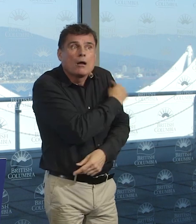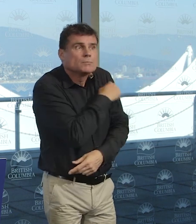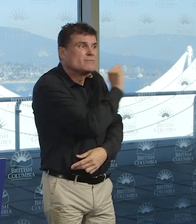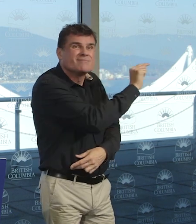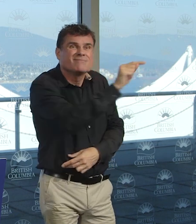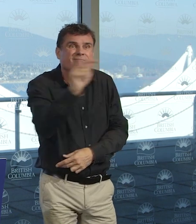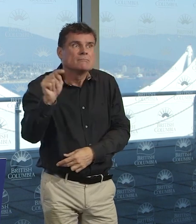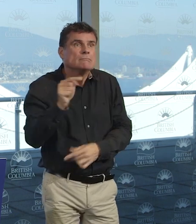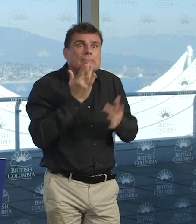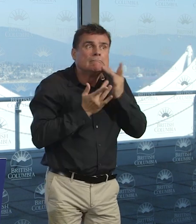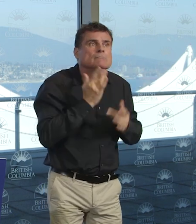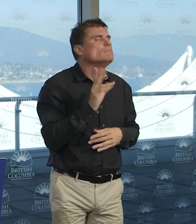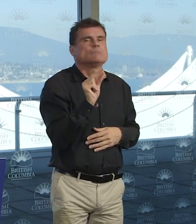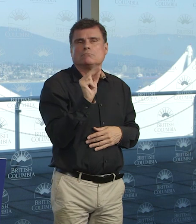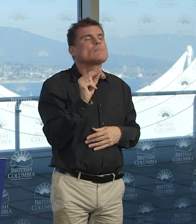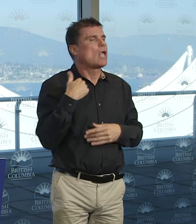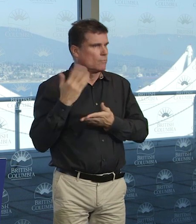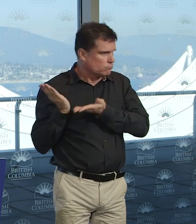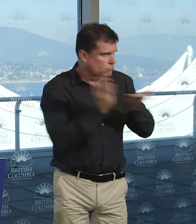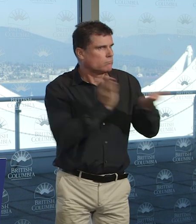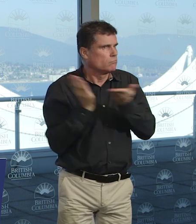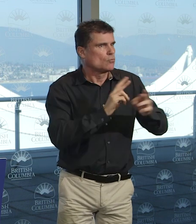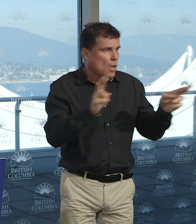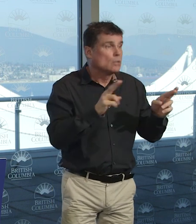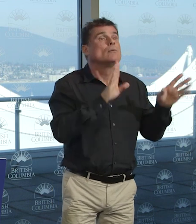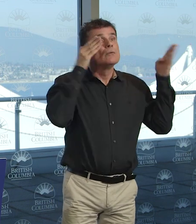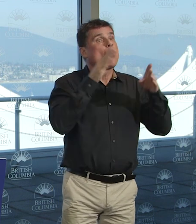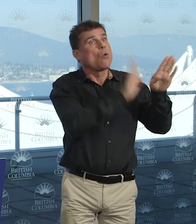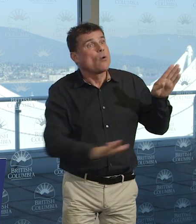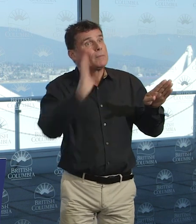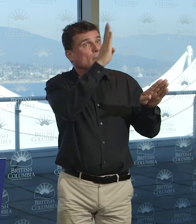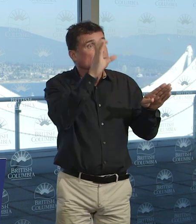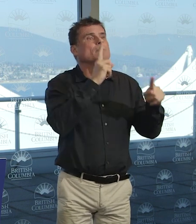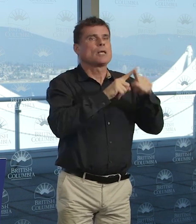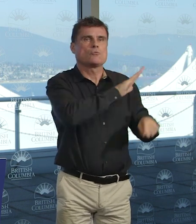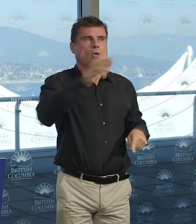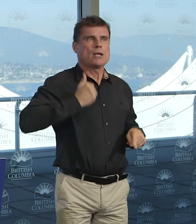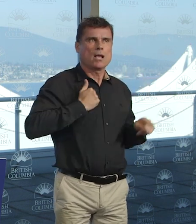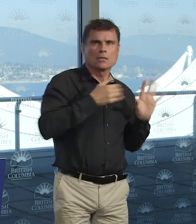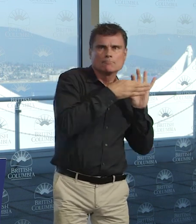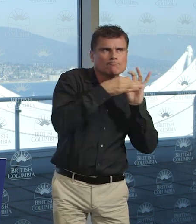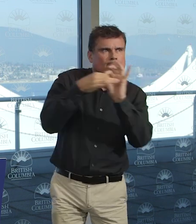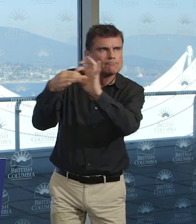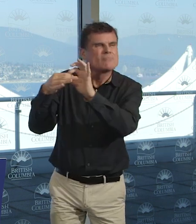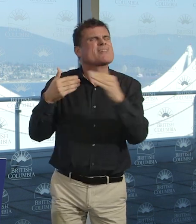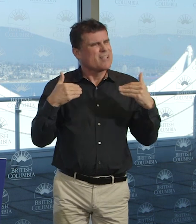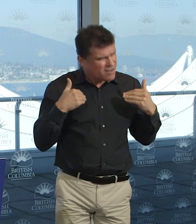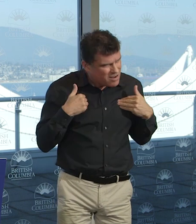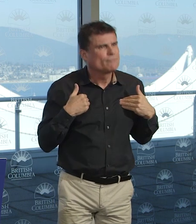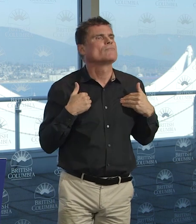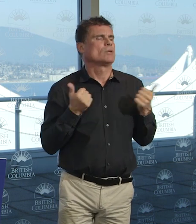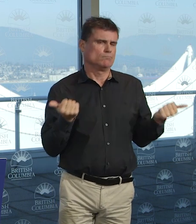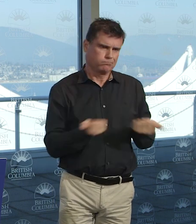on this across the province and across the country and we do have the supplies that we need right now and we are committed to doing